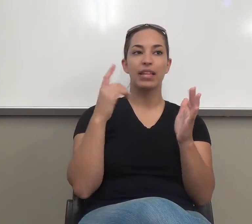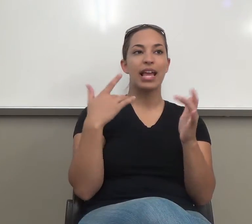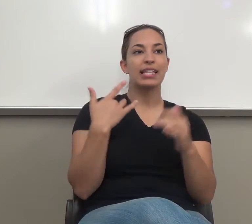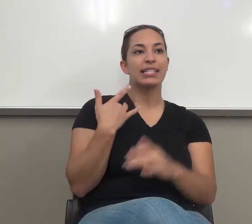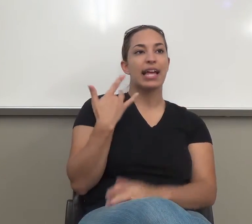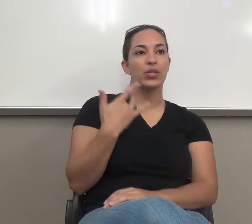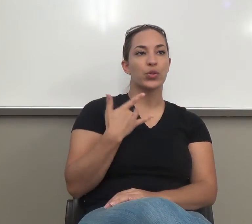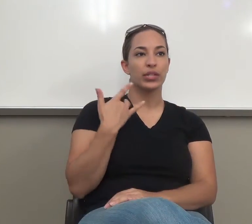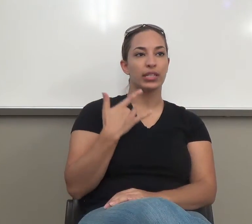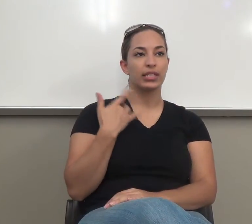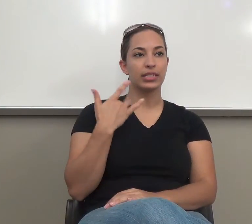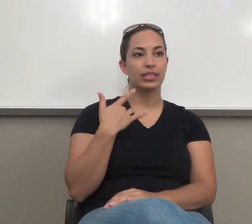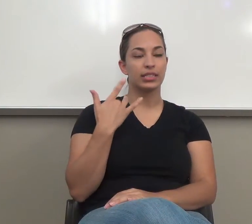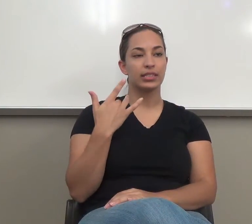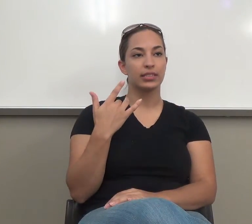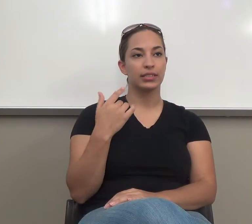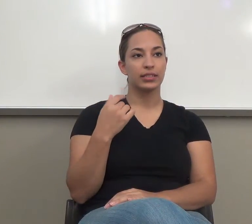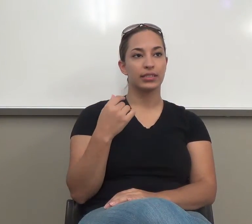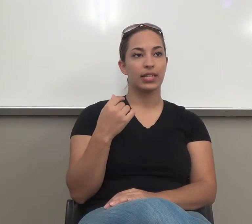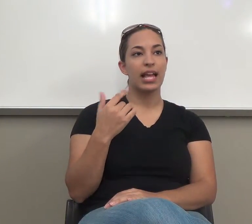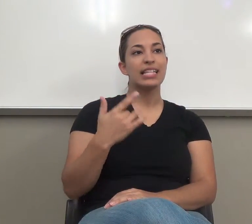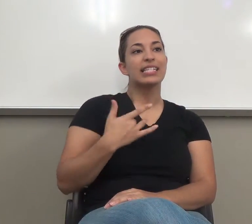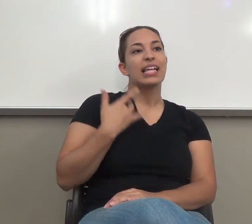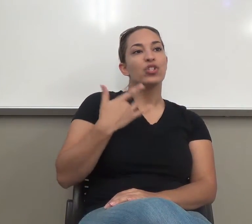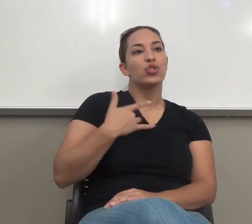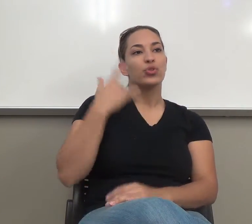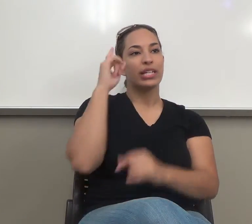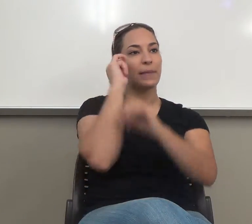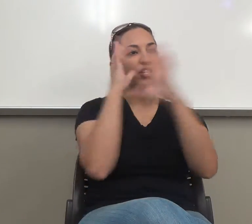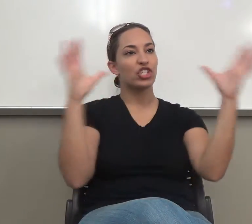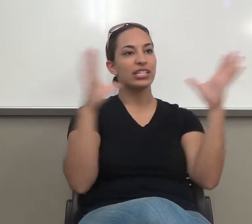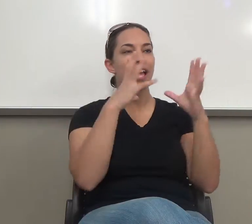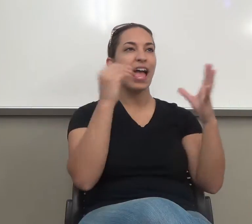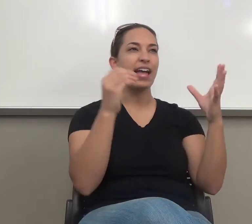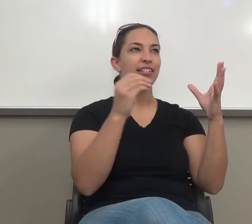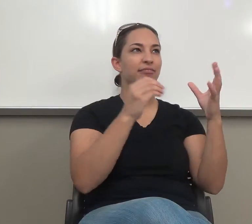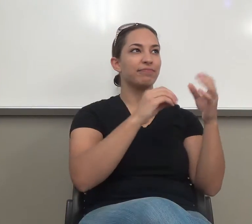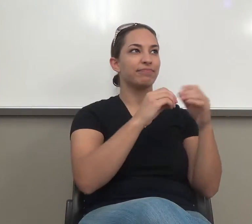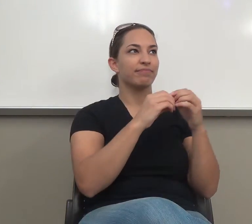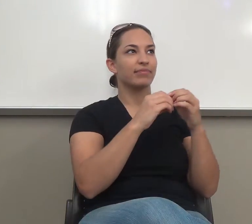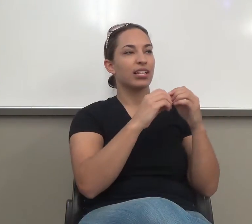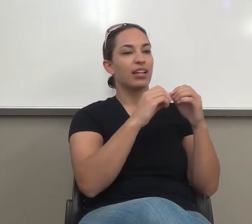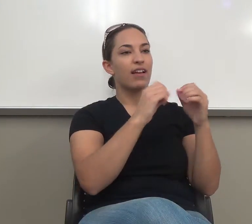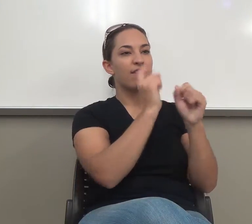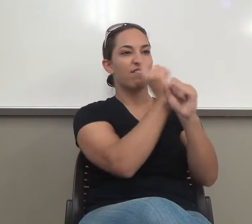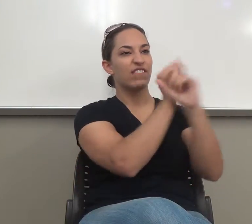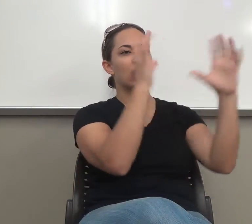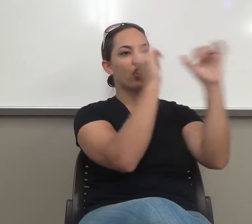again, figurative language. Anybody ever heard of that phrase?